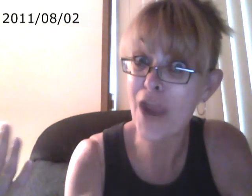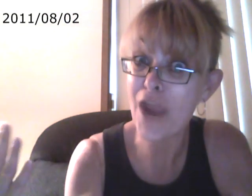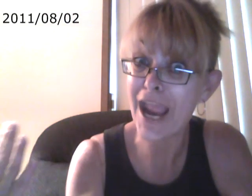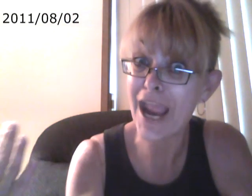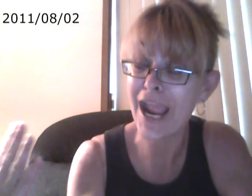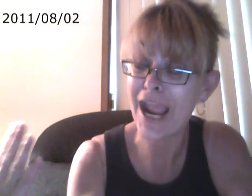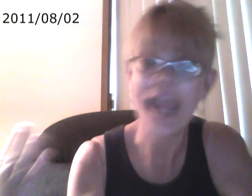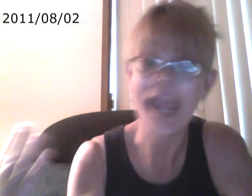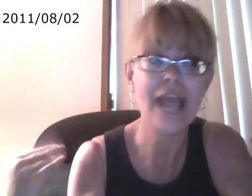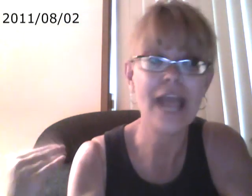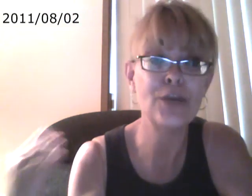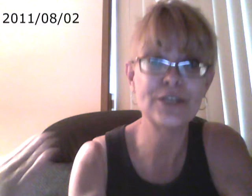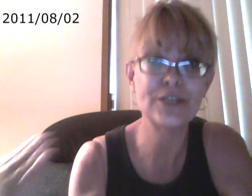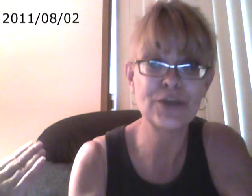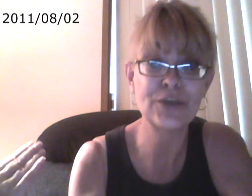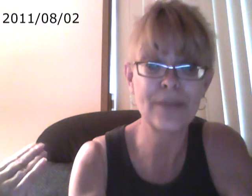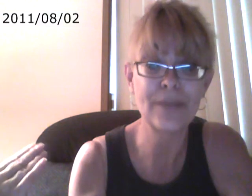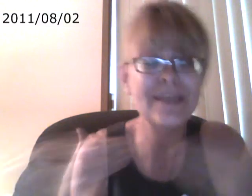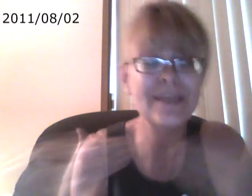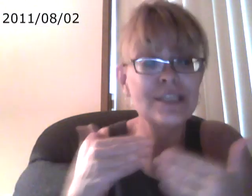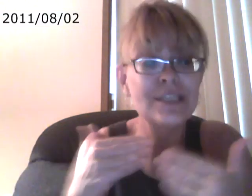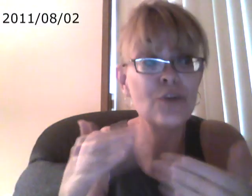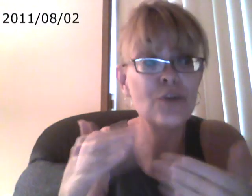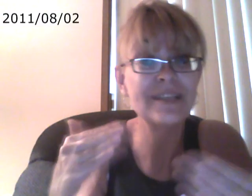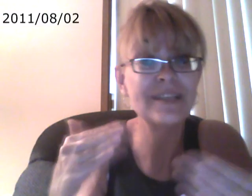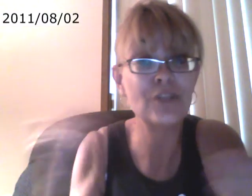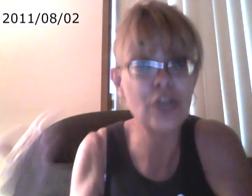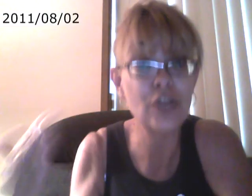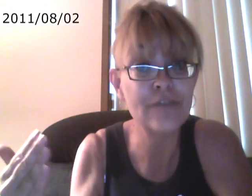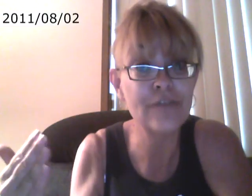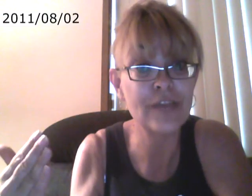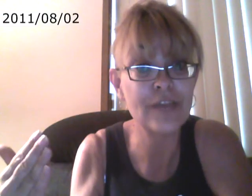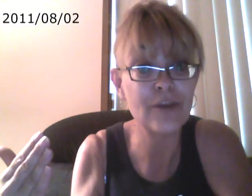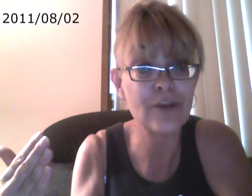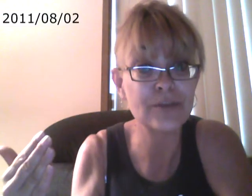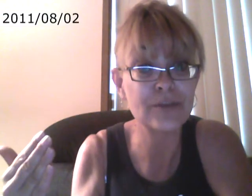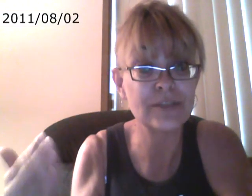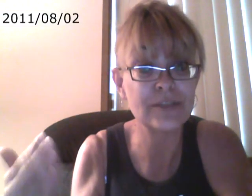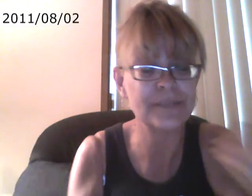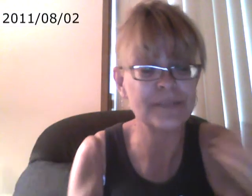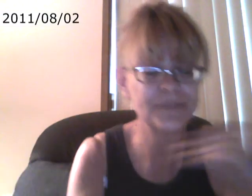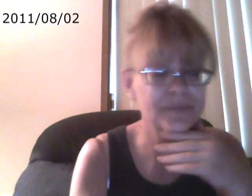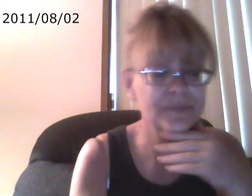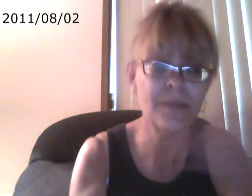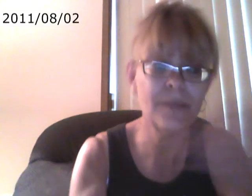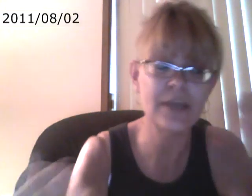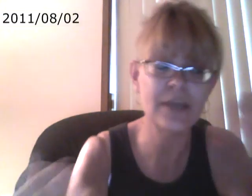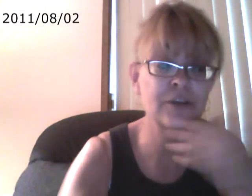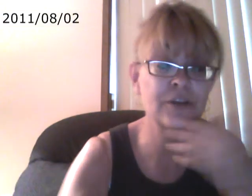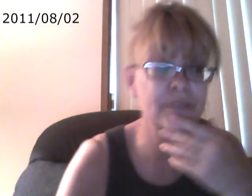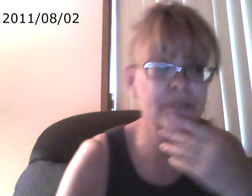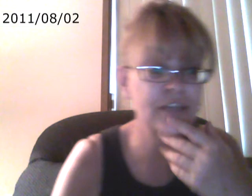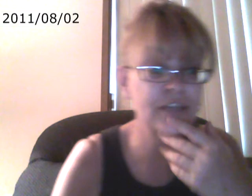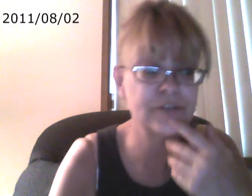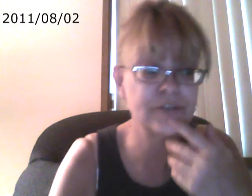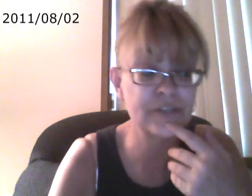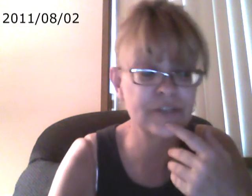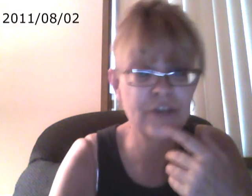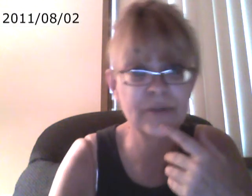and nobody showed up means nobody's even looking for that opportunity. But yeah, you're going to bitch that you're losing your job or your